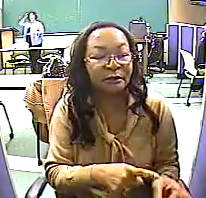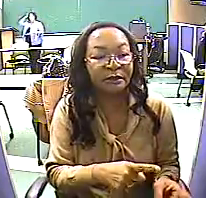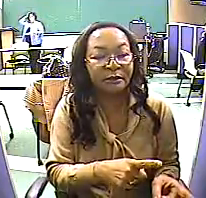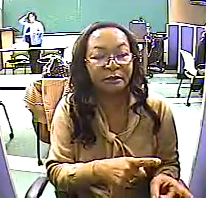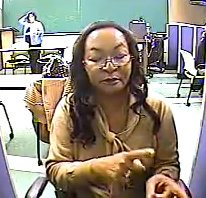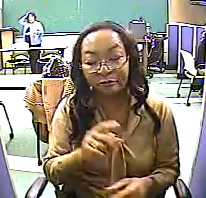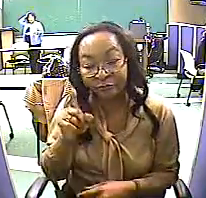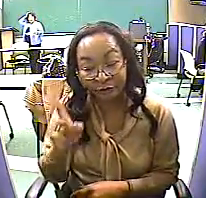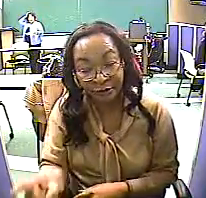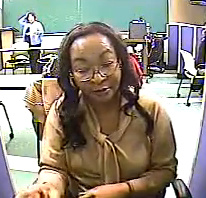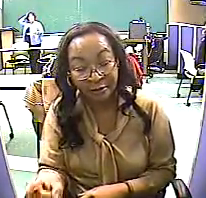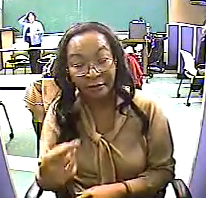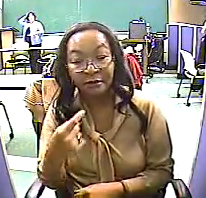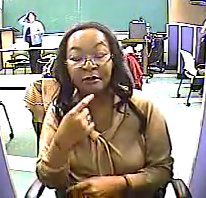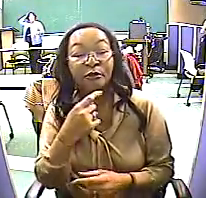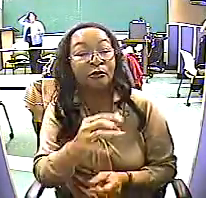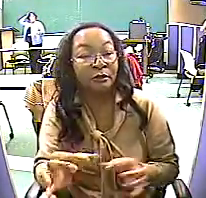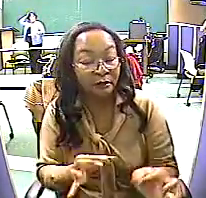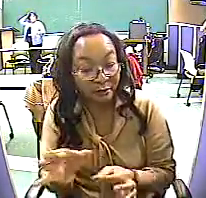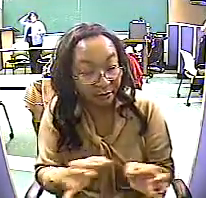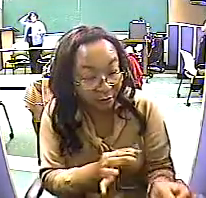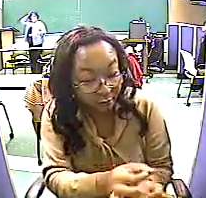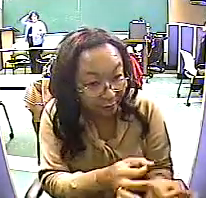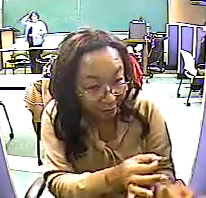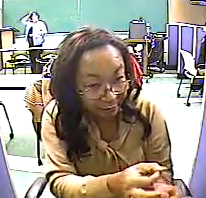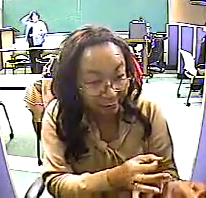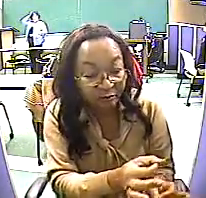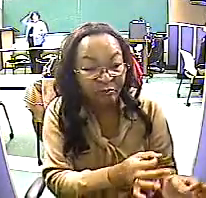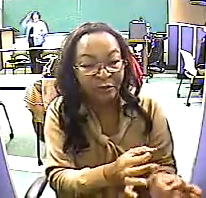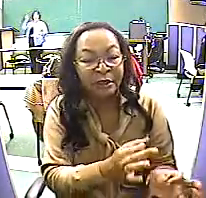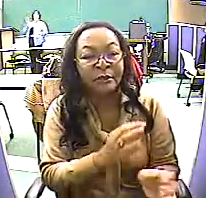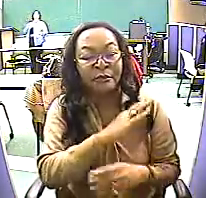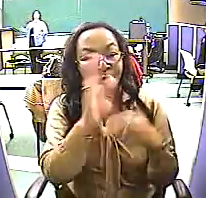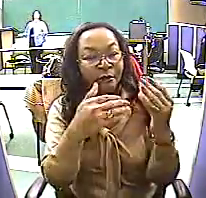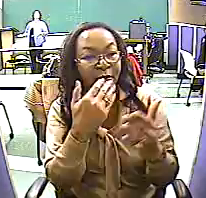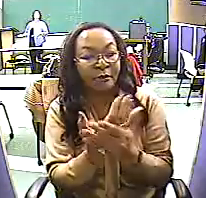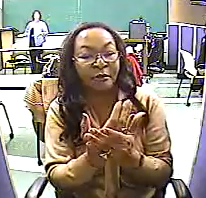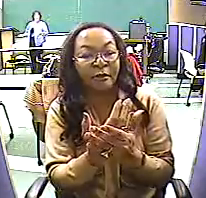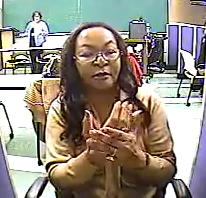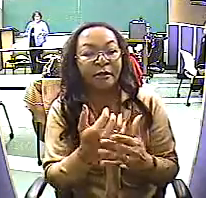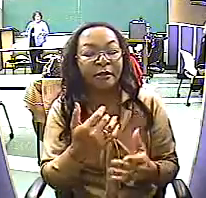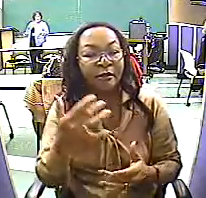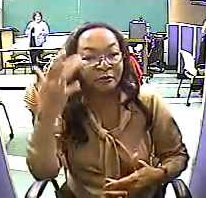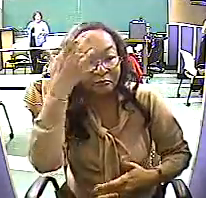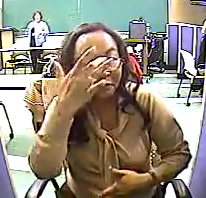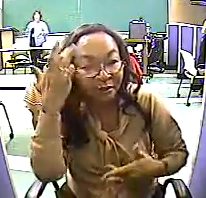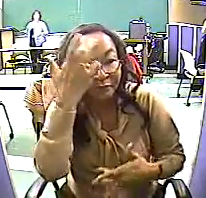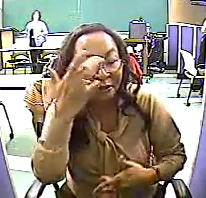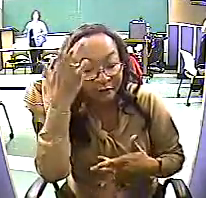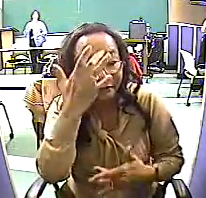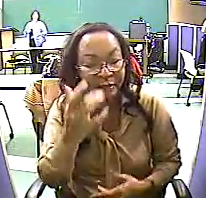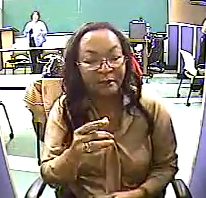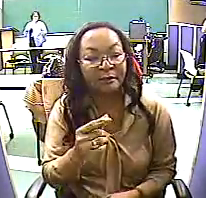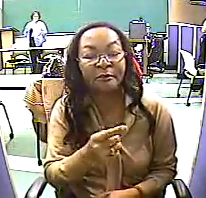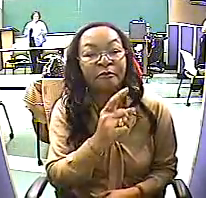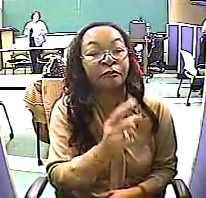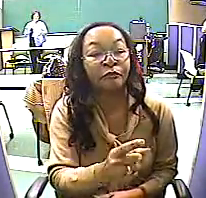Well, one day, the doctor actually answered the phone, and the woman said to him, Oh, please, let me speak with your